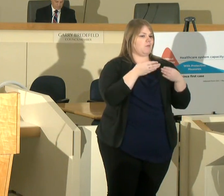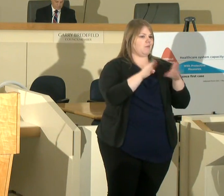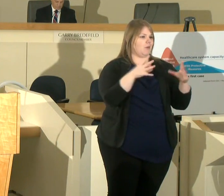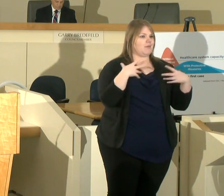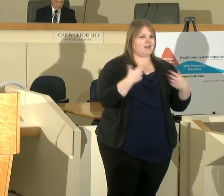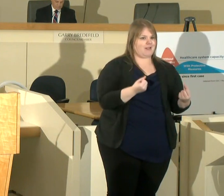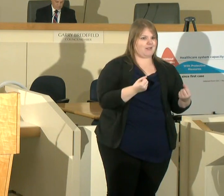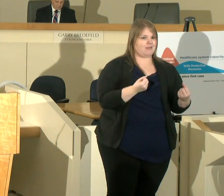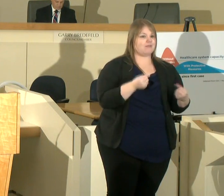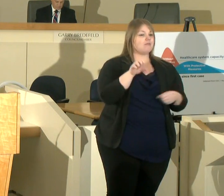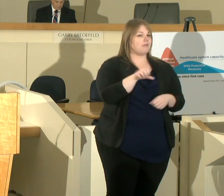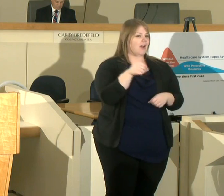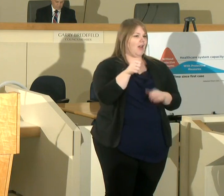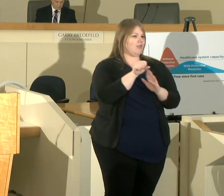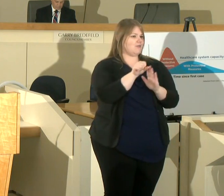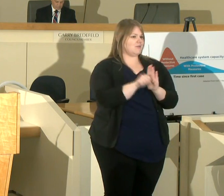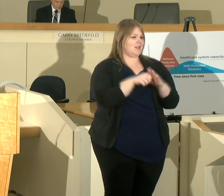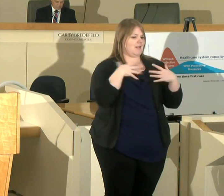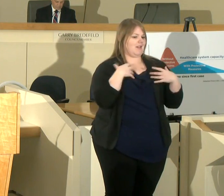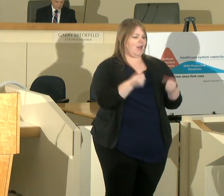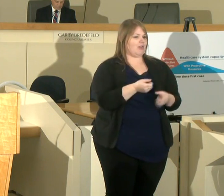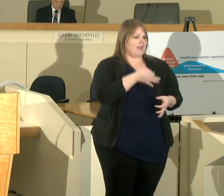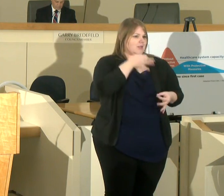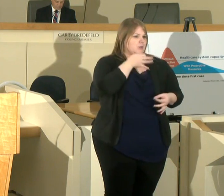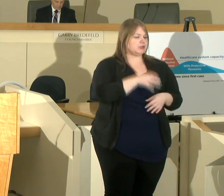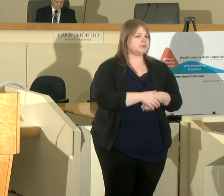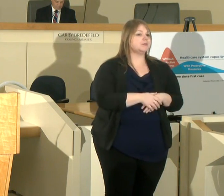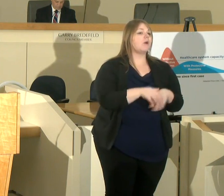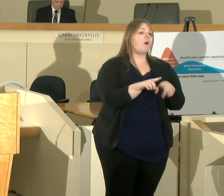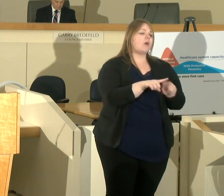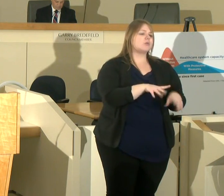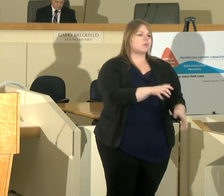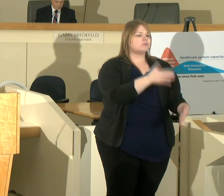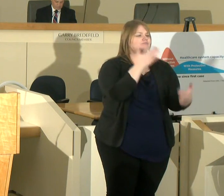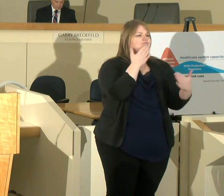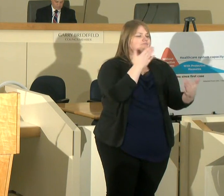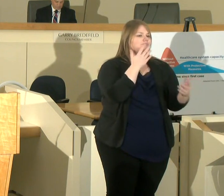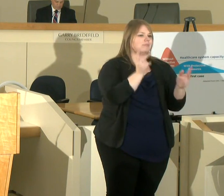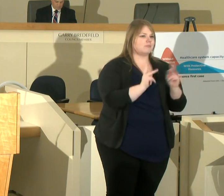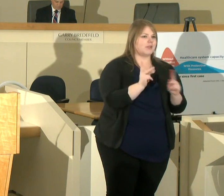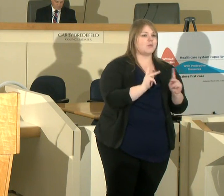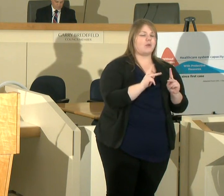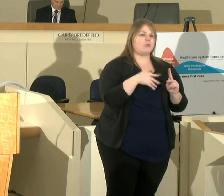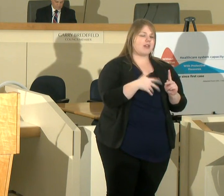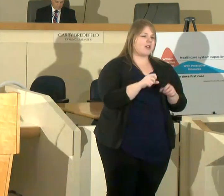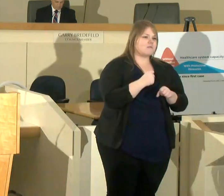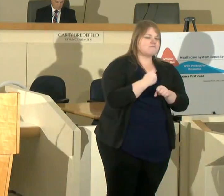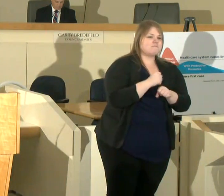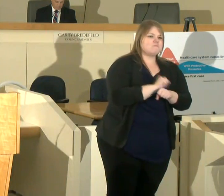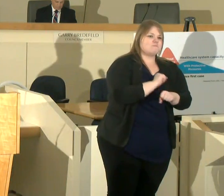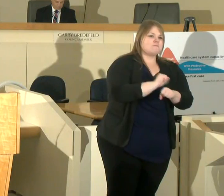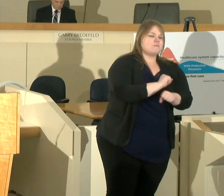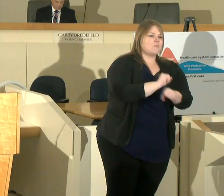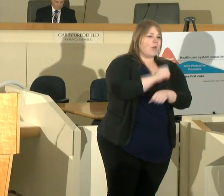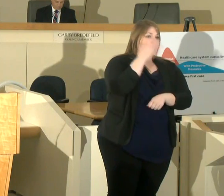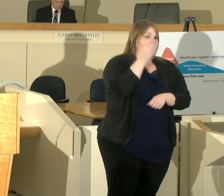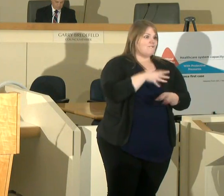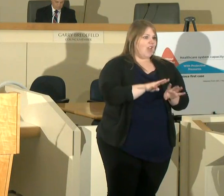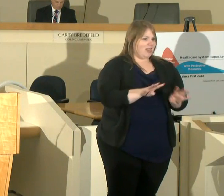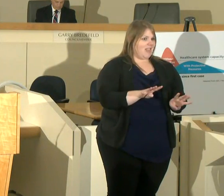state health experts and i want to immensely thank those who are on the front lines as a